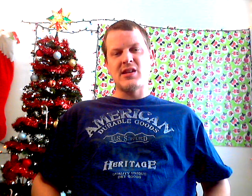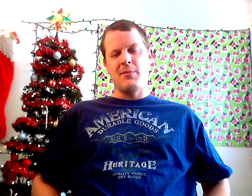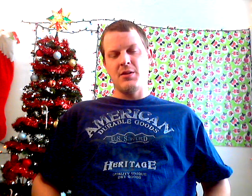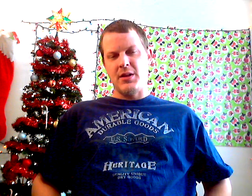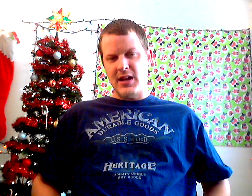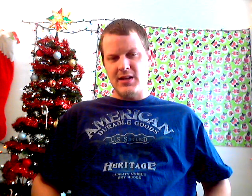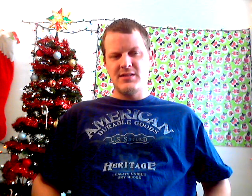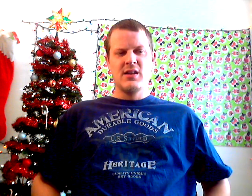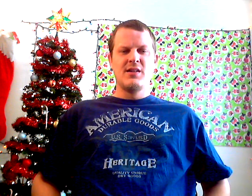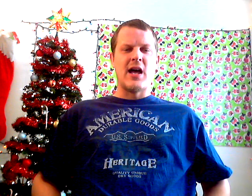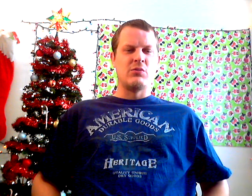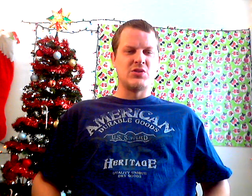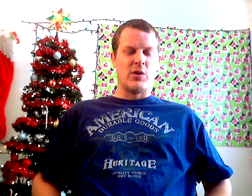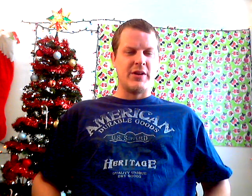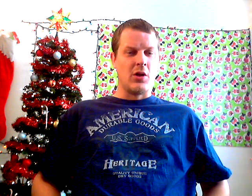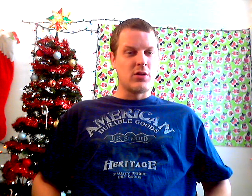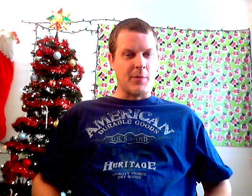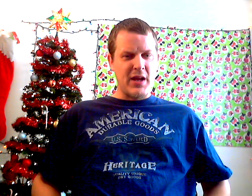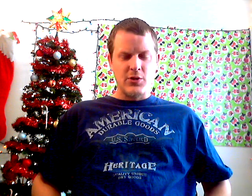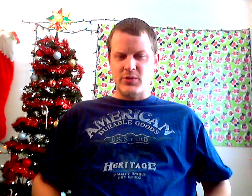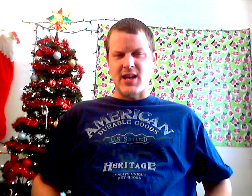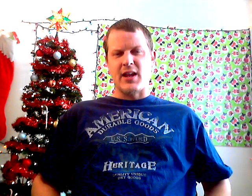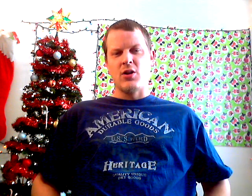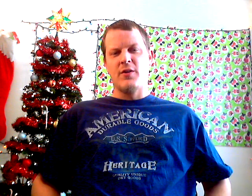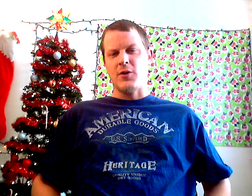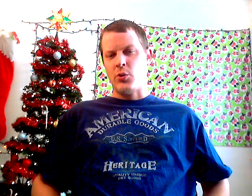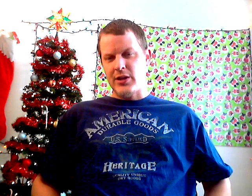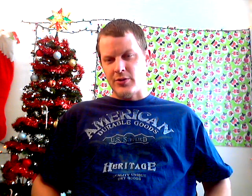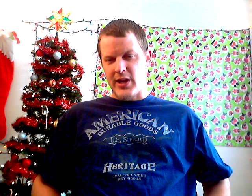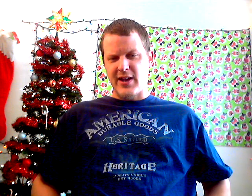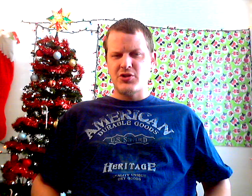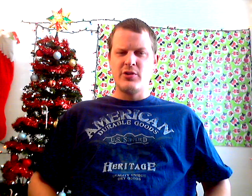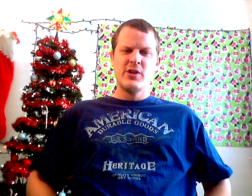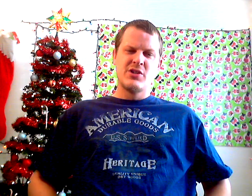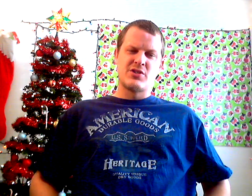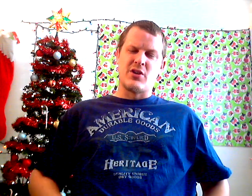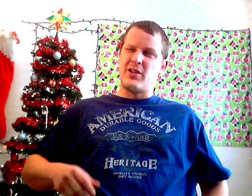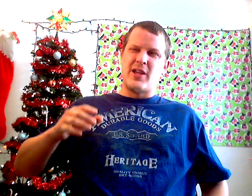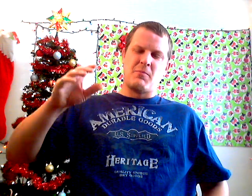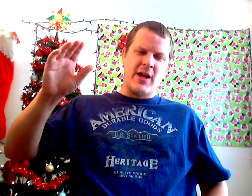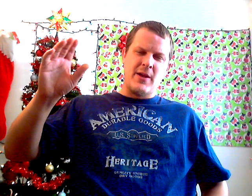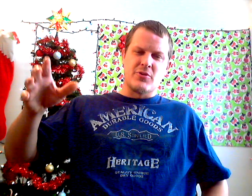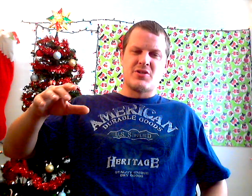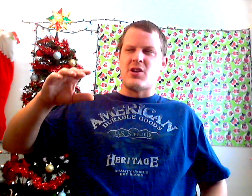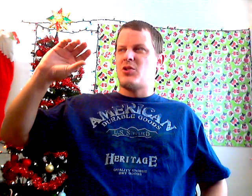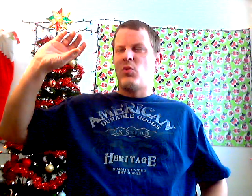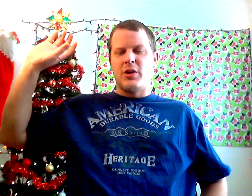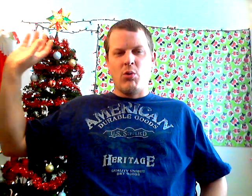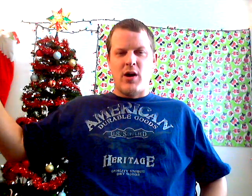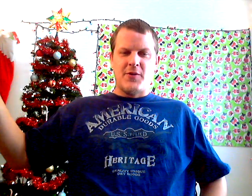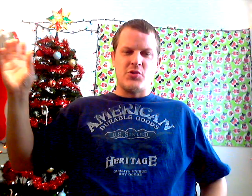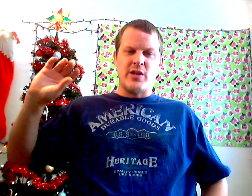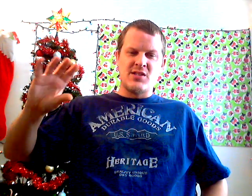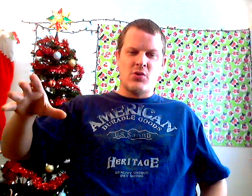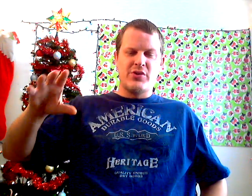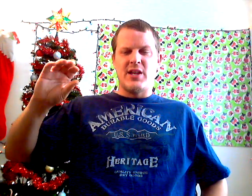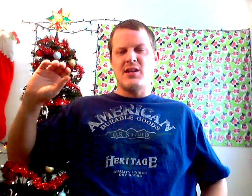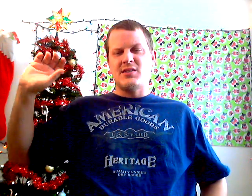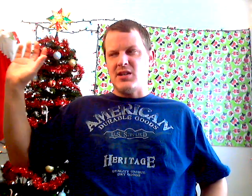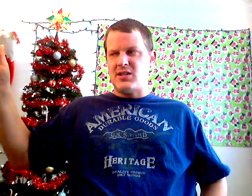time in the mid-80s, that was when Hulkamania was taking off and going international. And then Piper started to want to go off and do his own things, and he